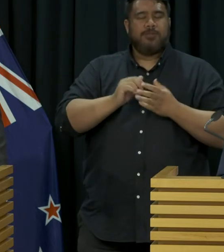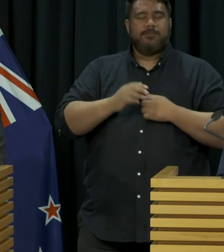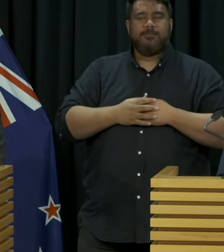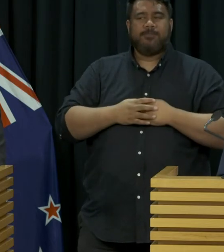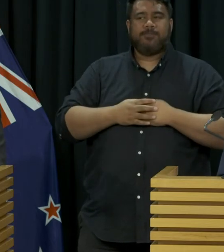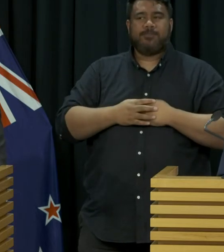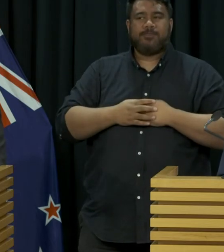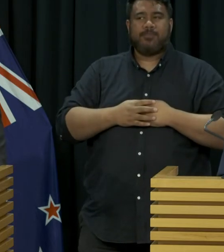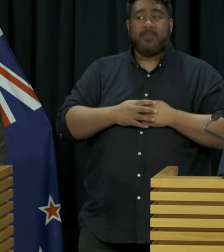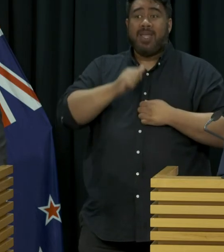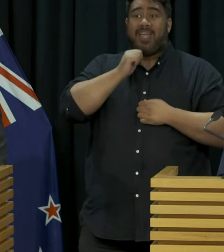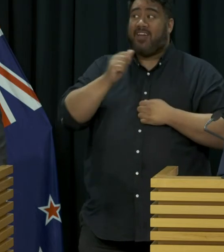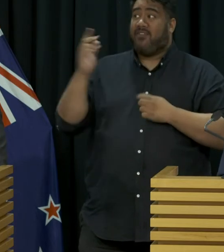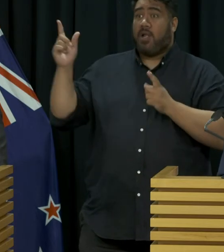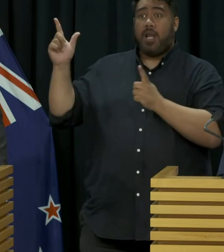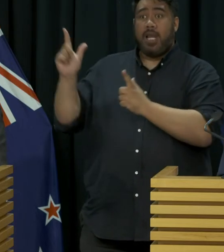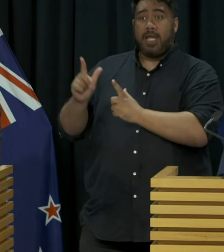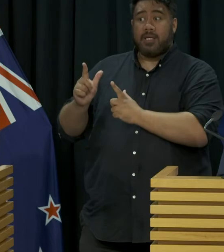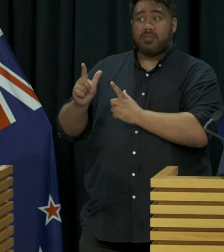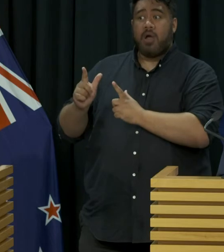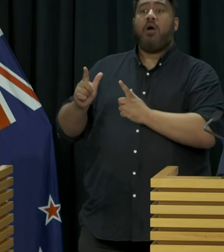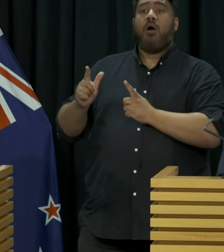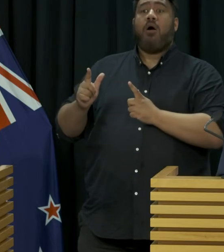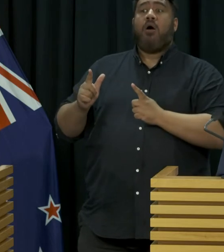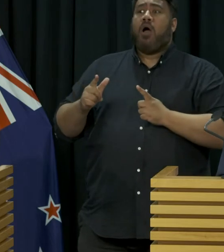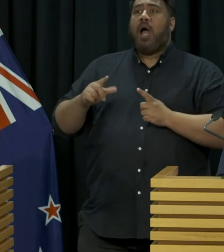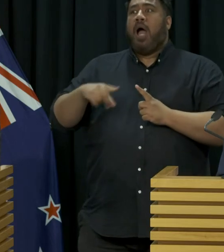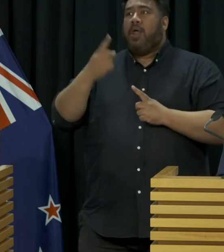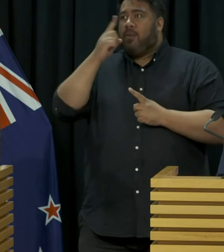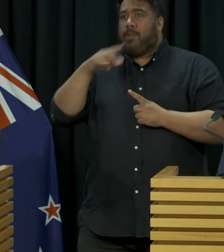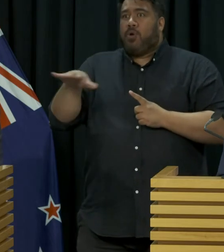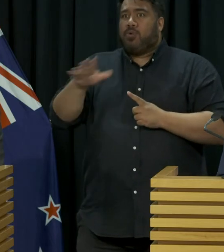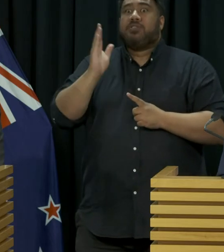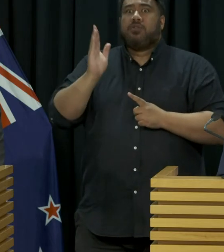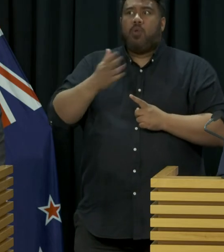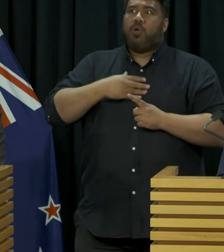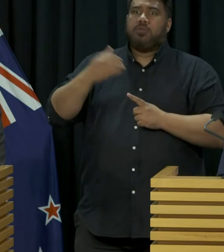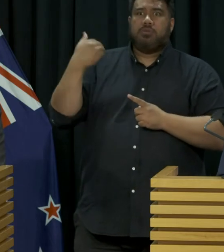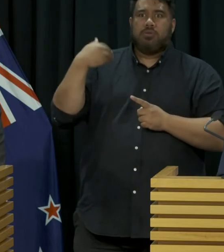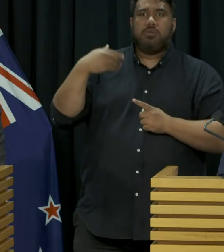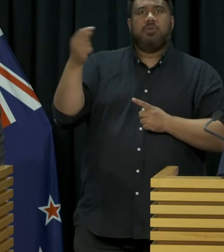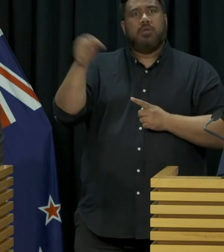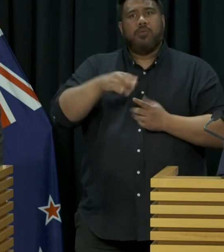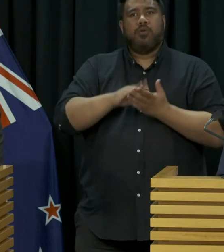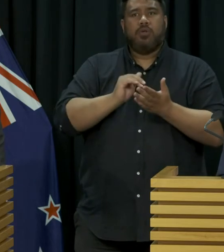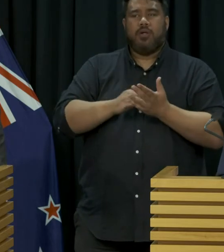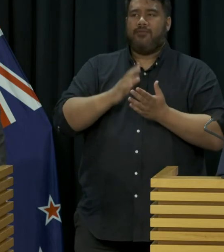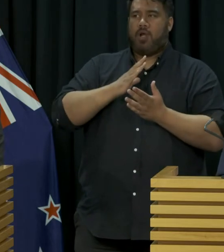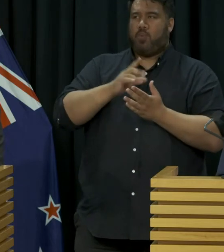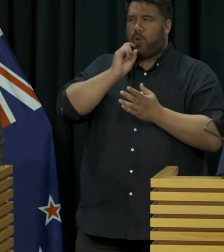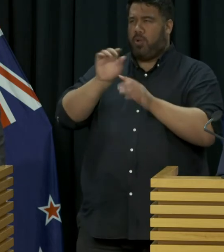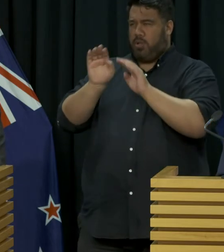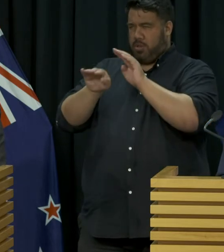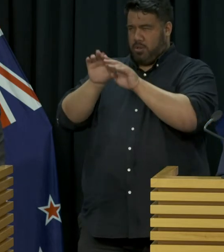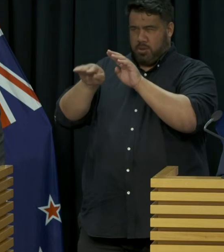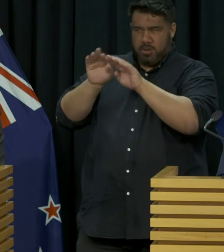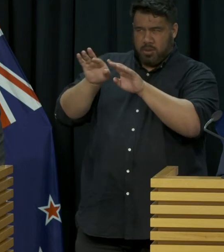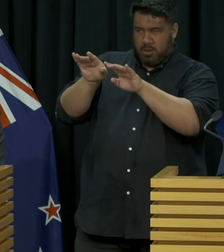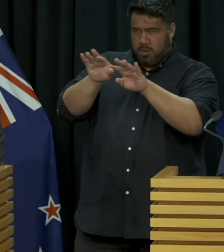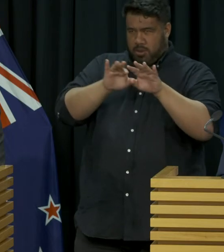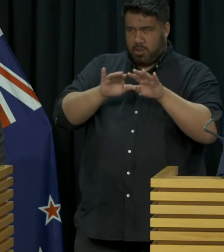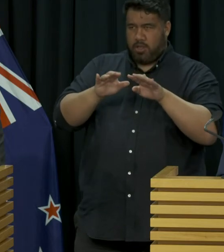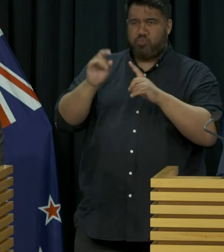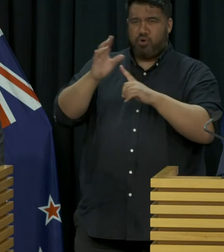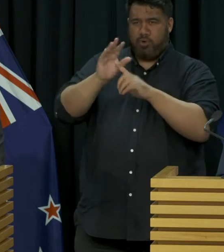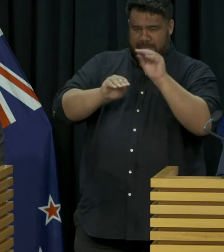If pressure starts to ease in that area, there's still demand in other areas and we'd be looking to tap into that to make sure that we're allowing people to come into the